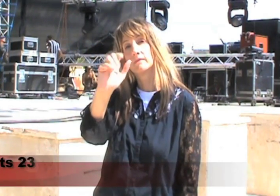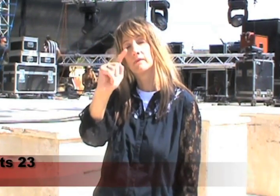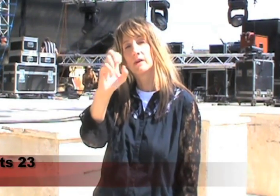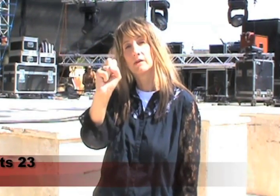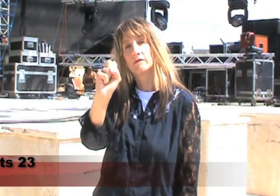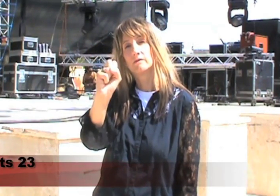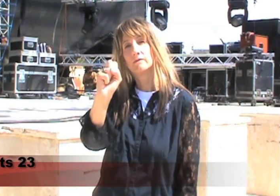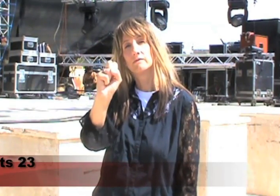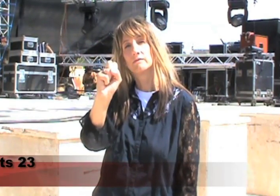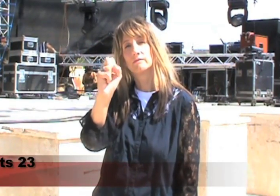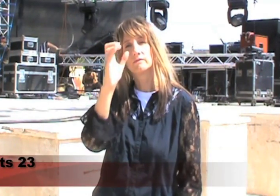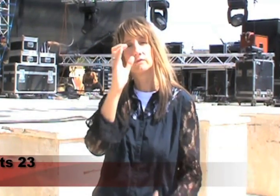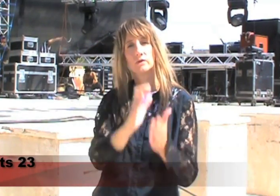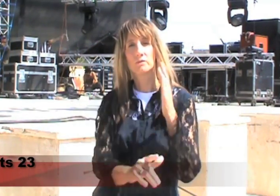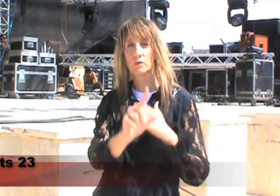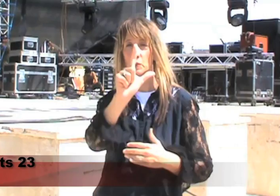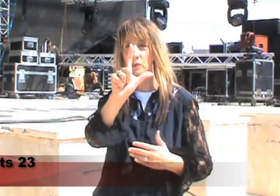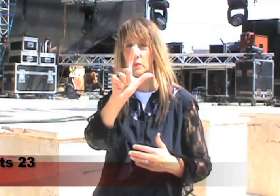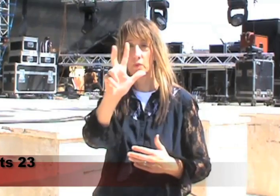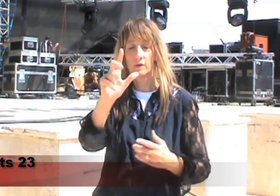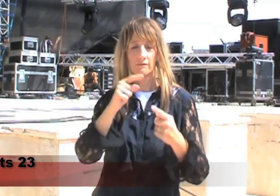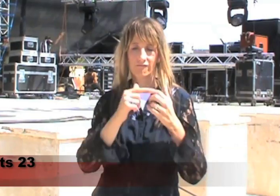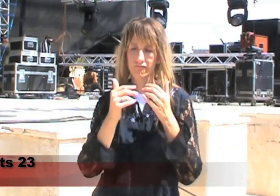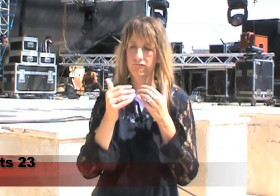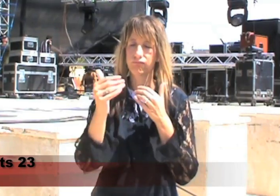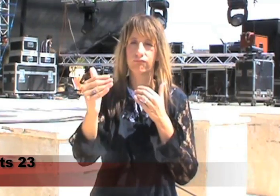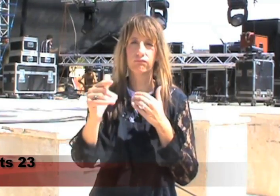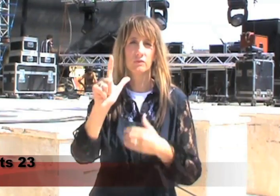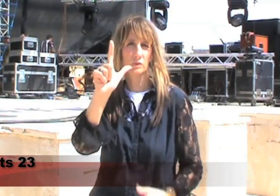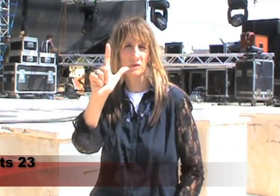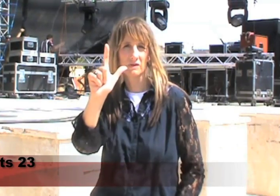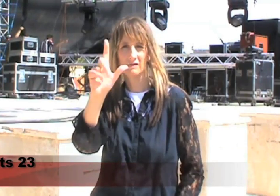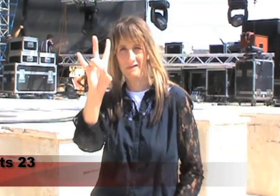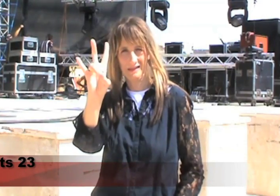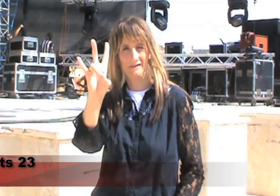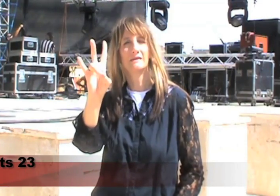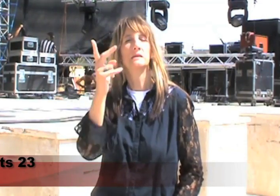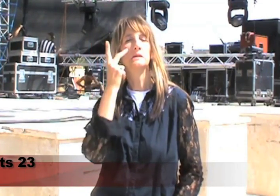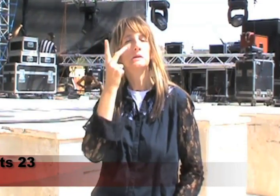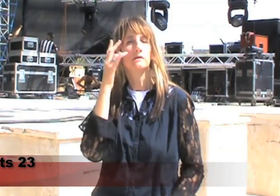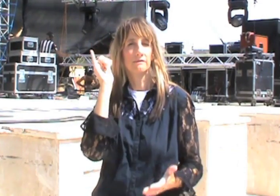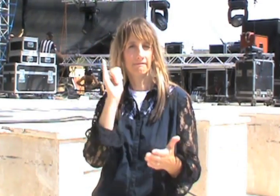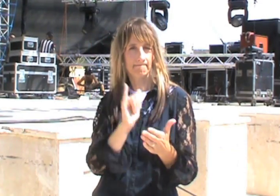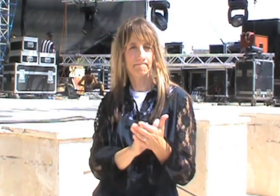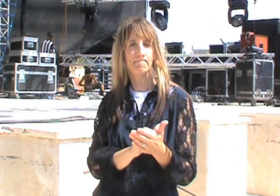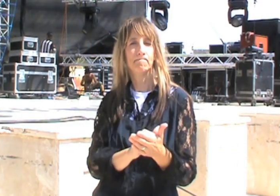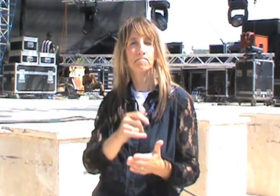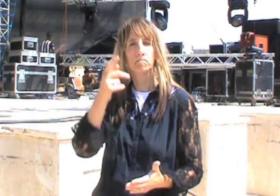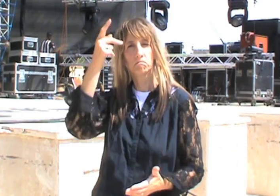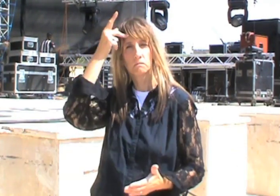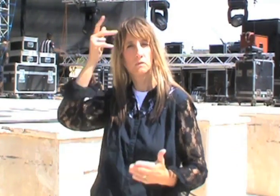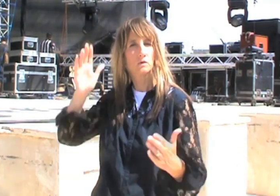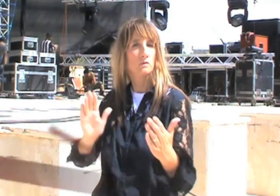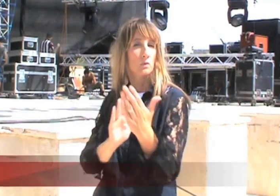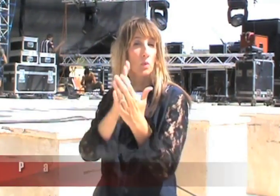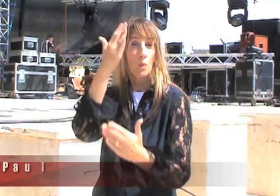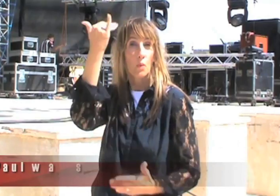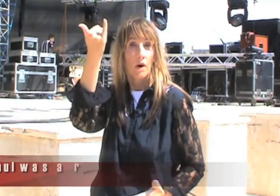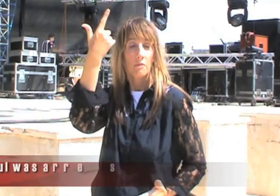in Acts chapter 23, we